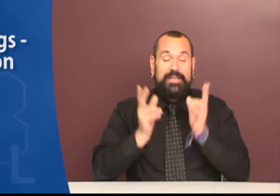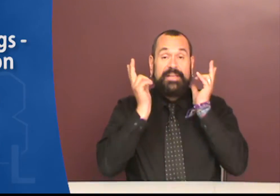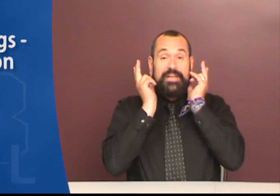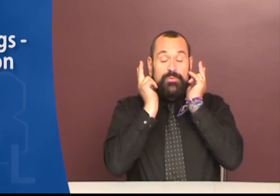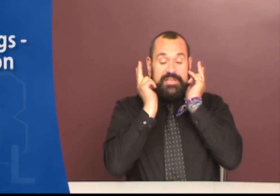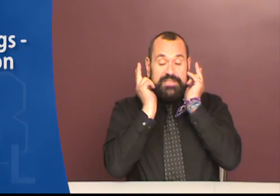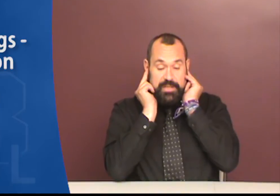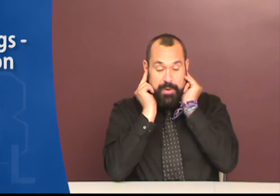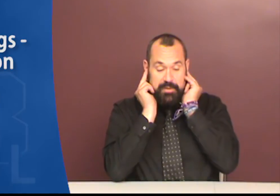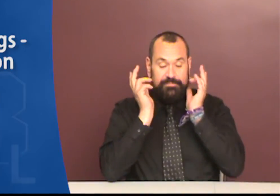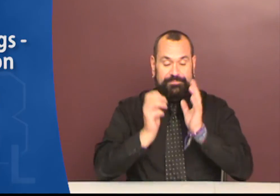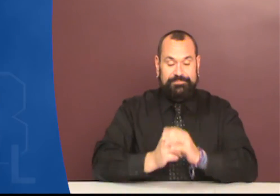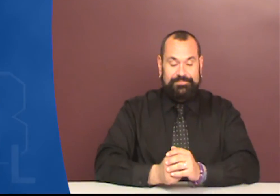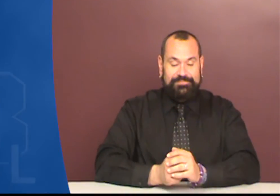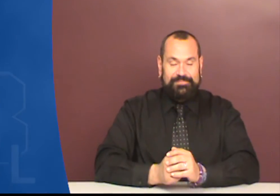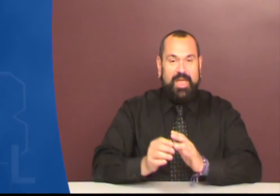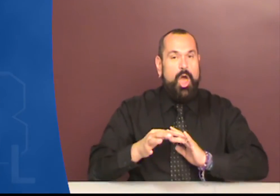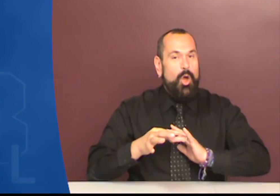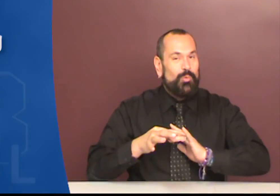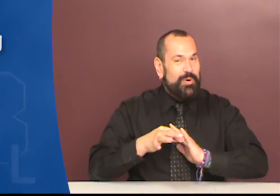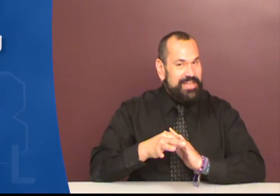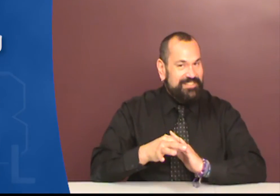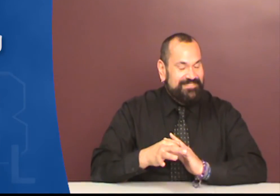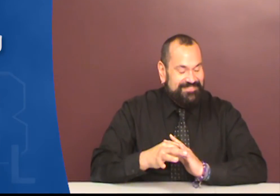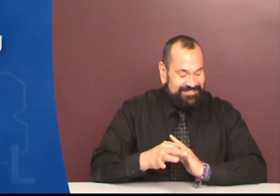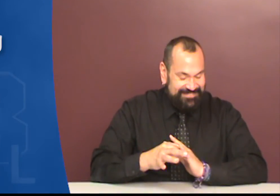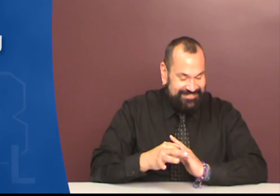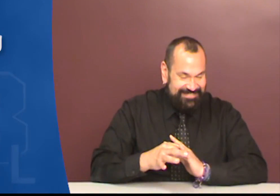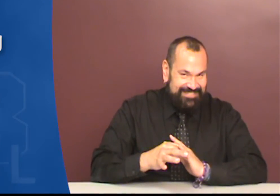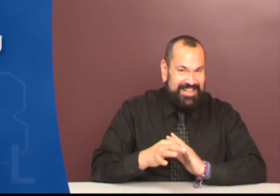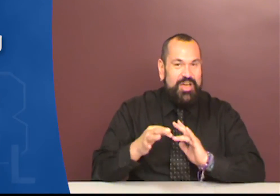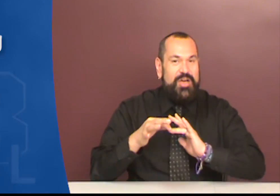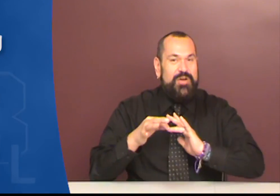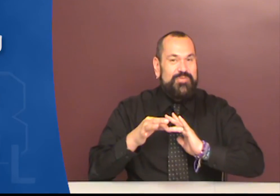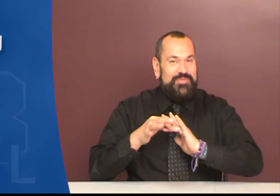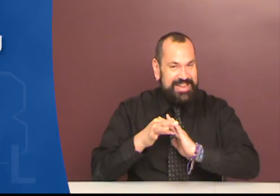Earrings clipped on. Ring. Ring.